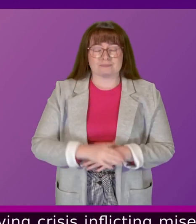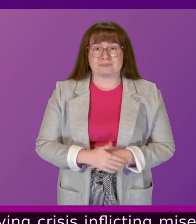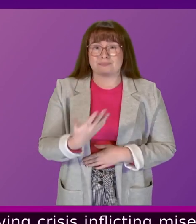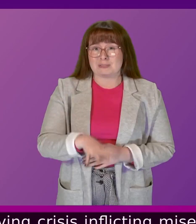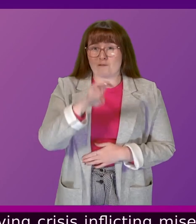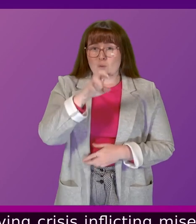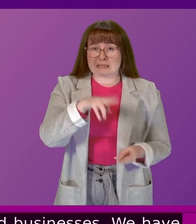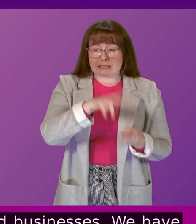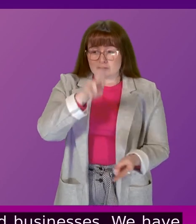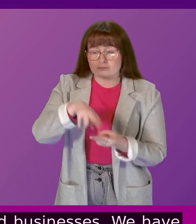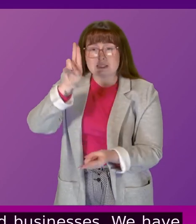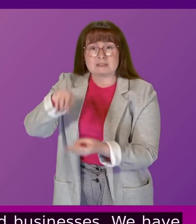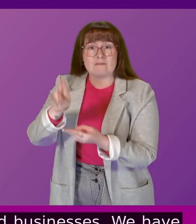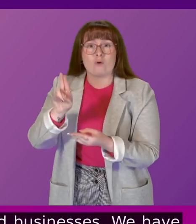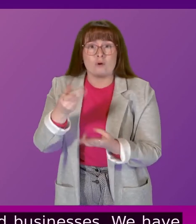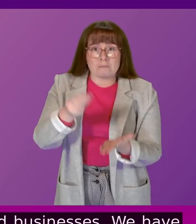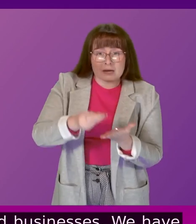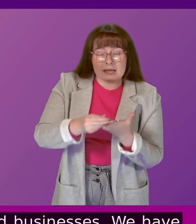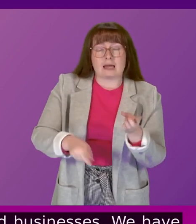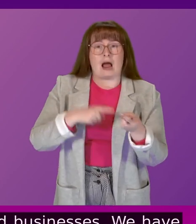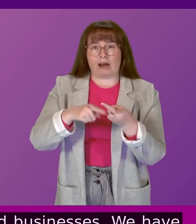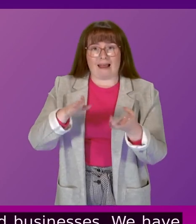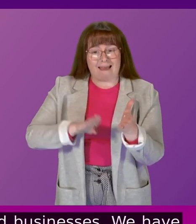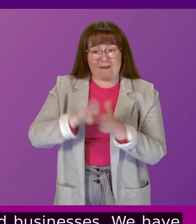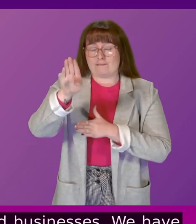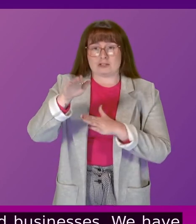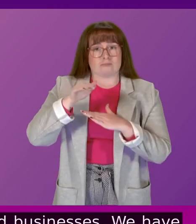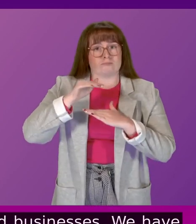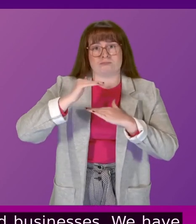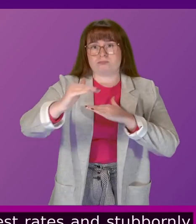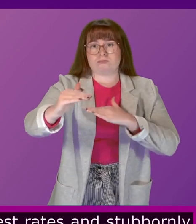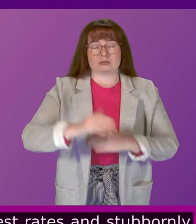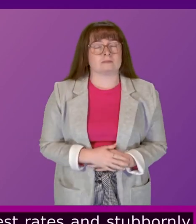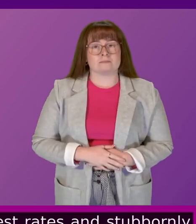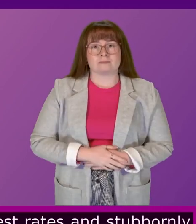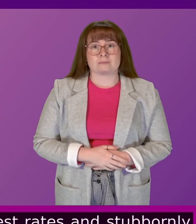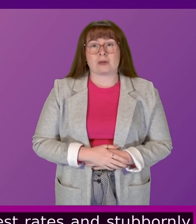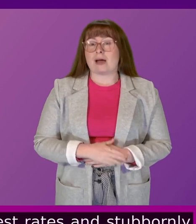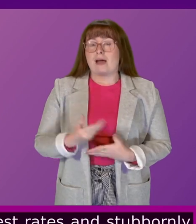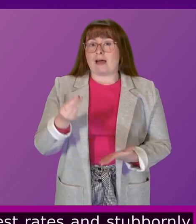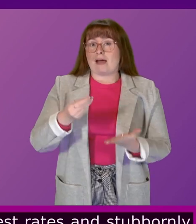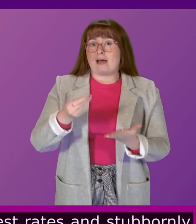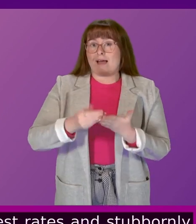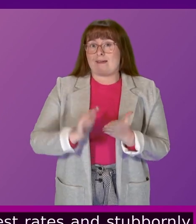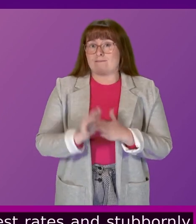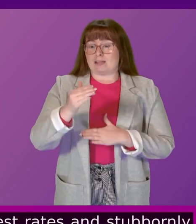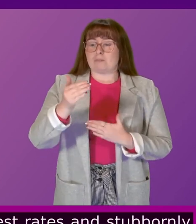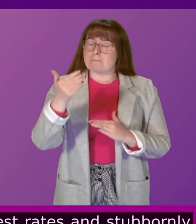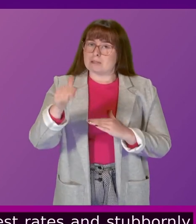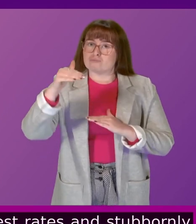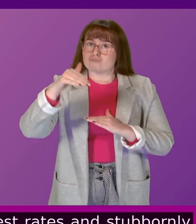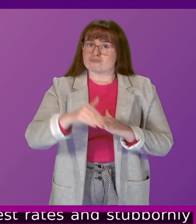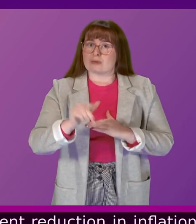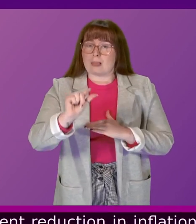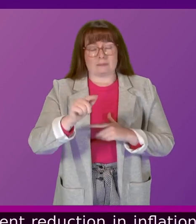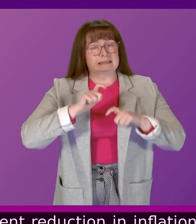to interest rates and stubbornly high inflation. Even with the recent reduction in inflation, prices are still around 15 per cent